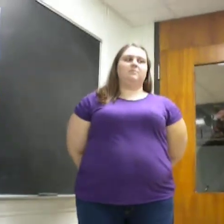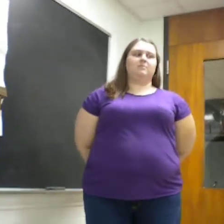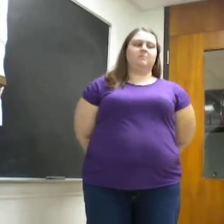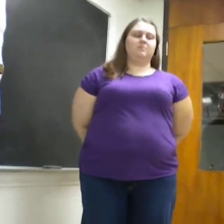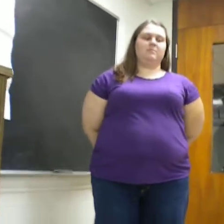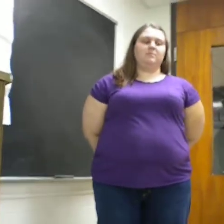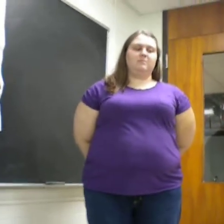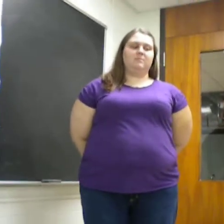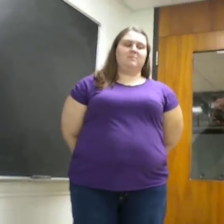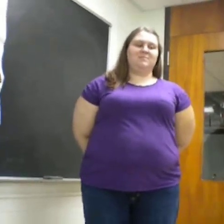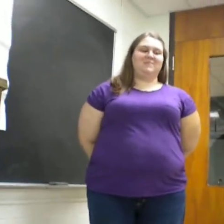Along you travel.